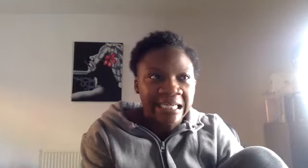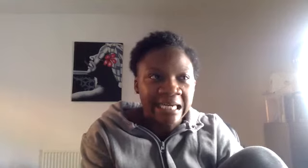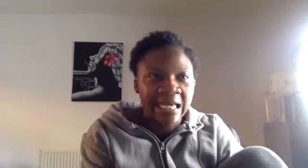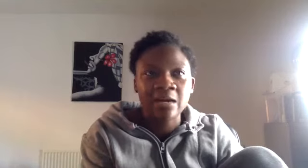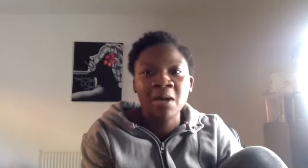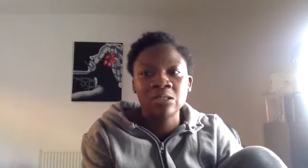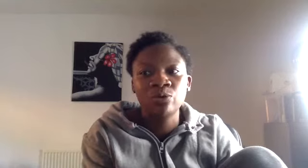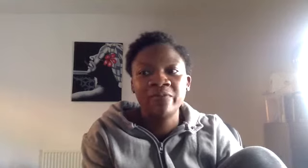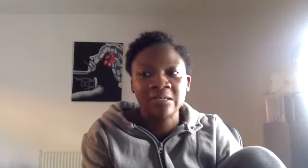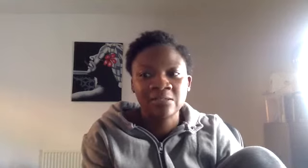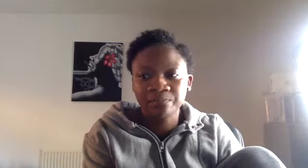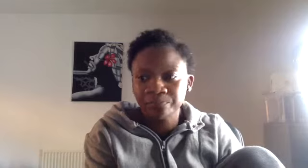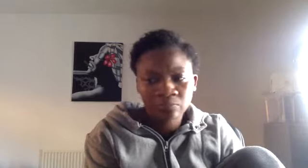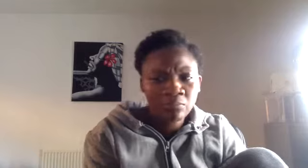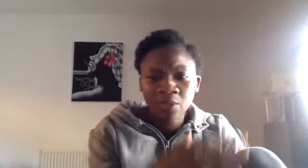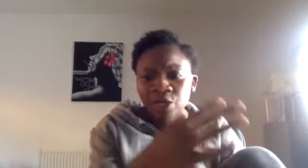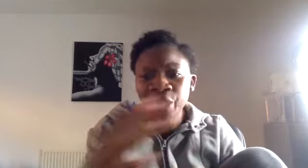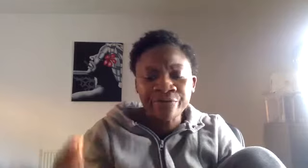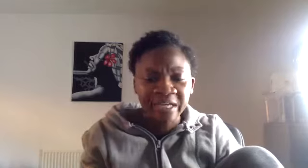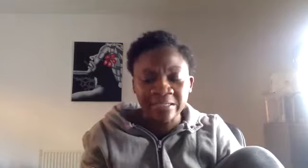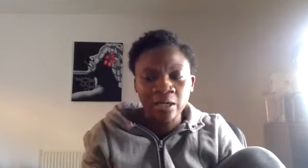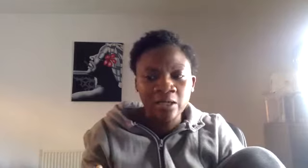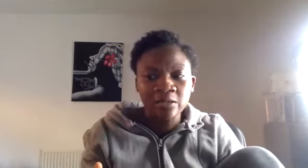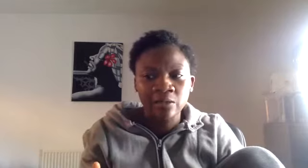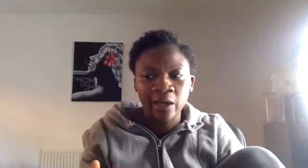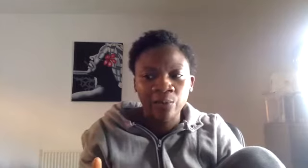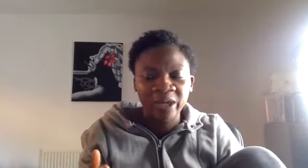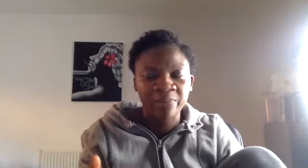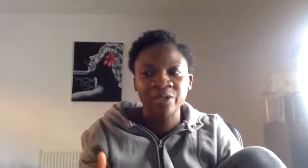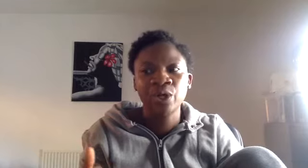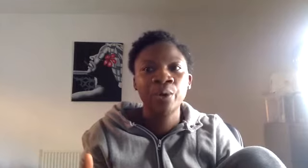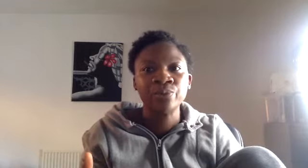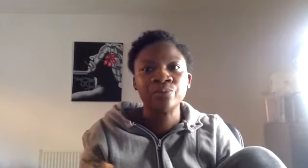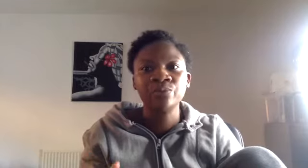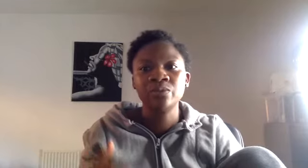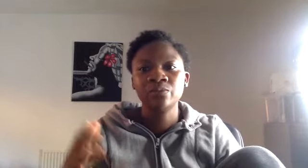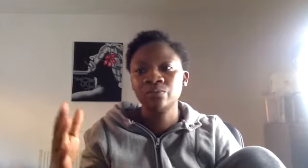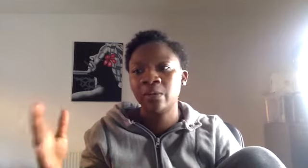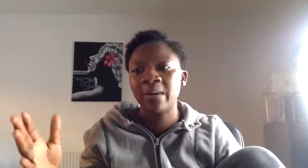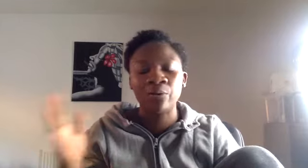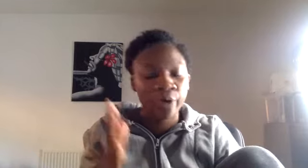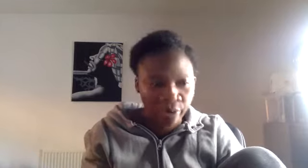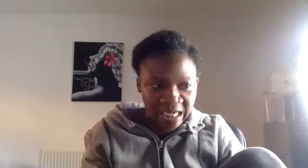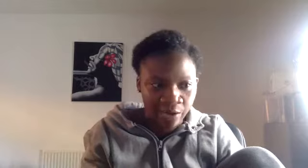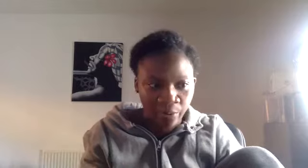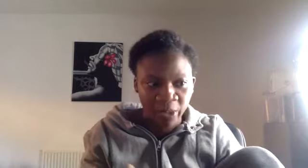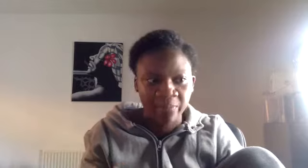in and amongst all of this COVID, we are being told about lockdown and we are being